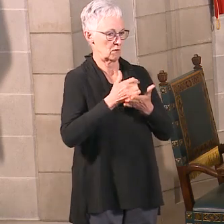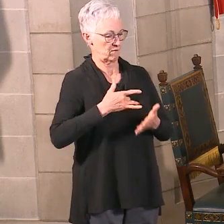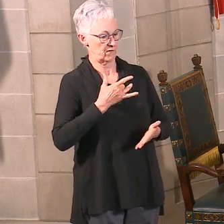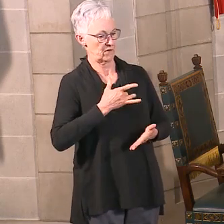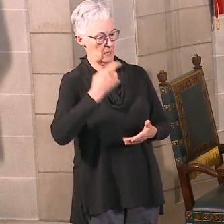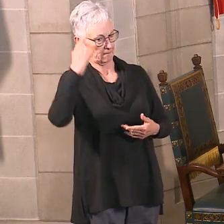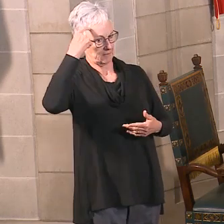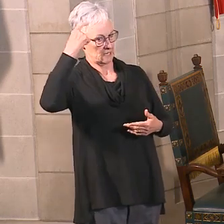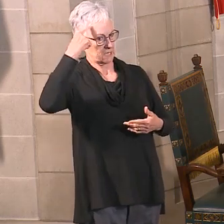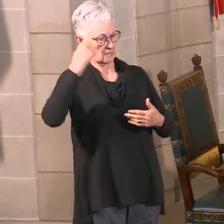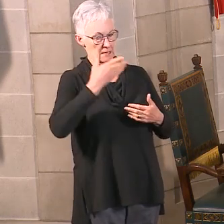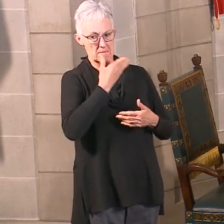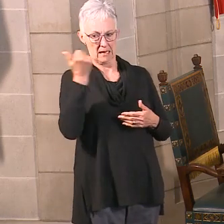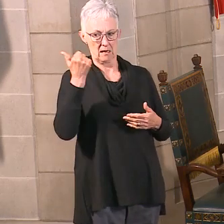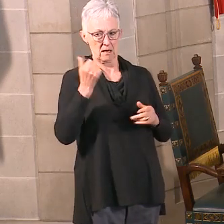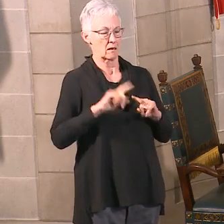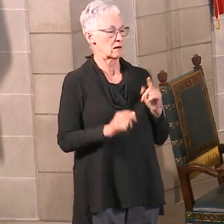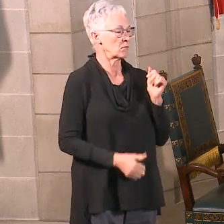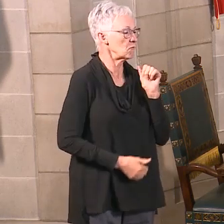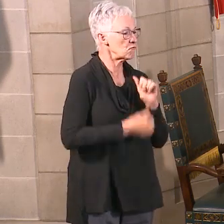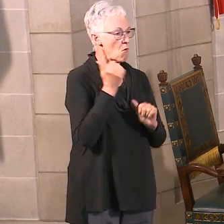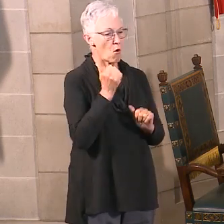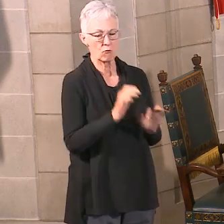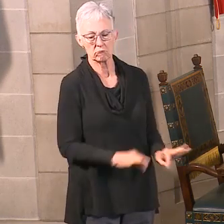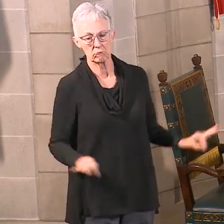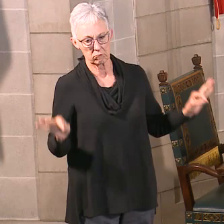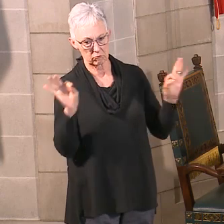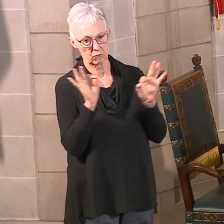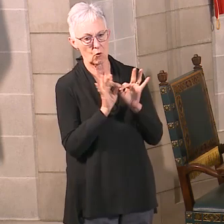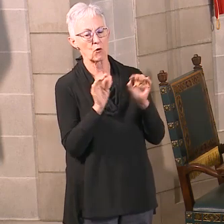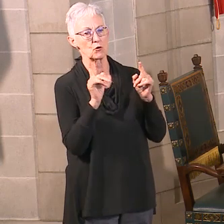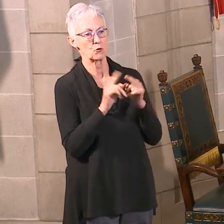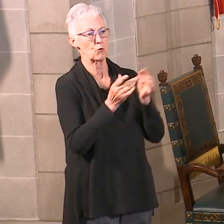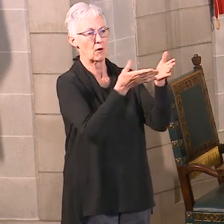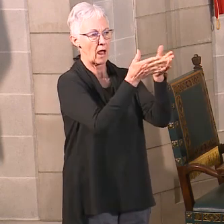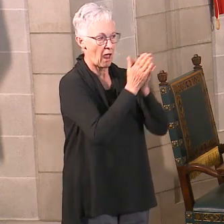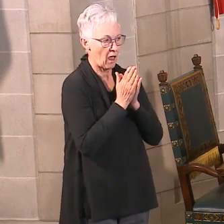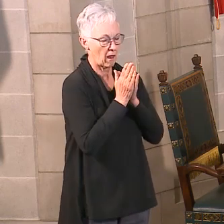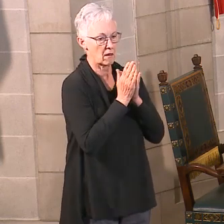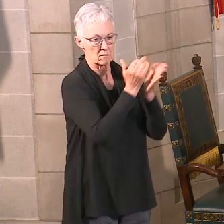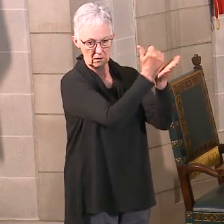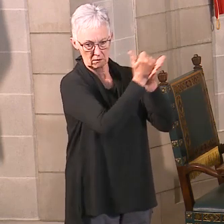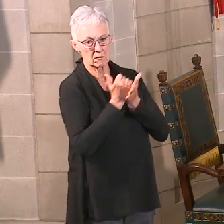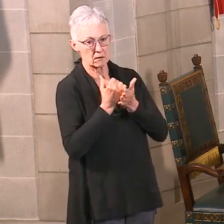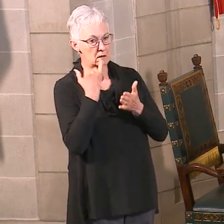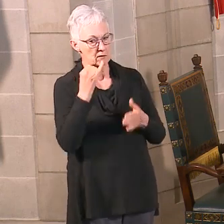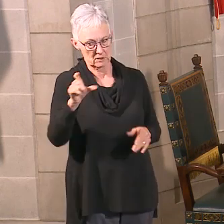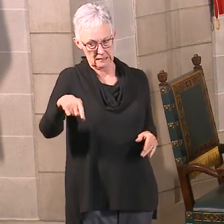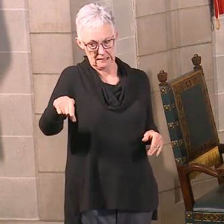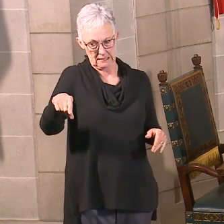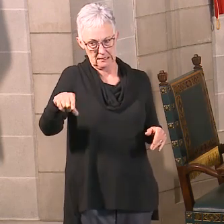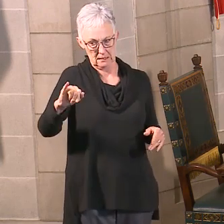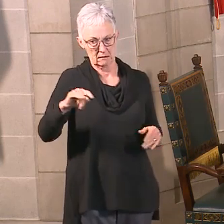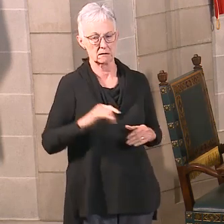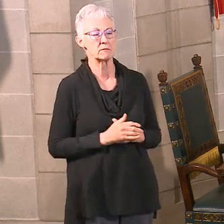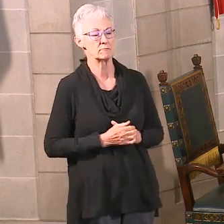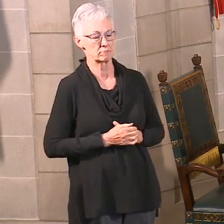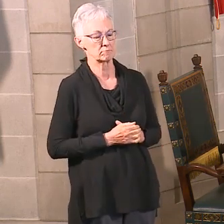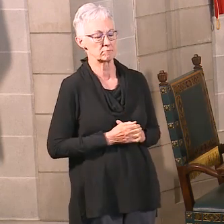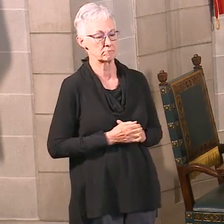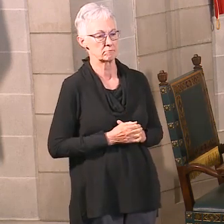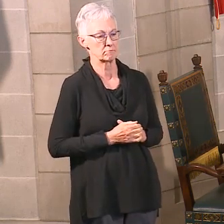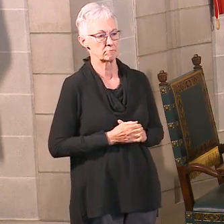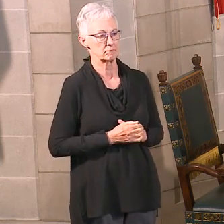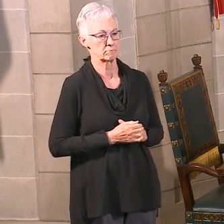is to reach out. It's okay to ask for help. We know normally, now this is without the coronavirus,